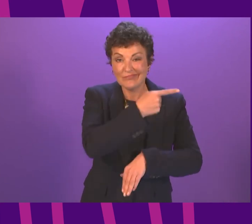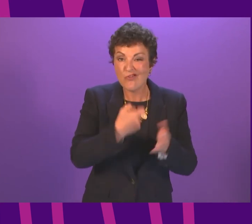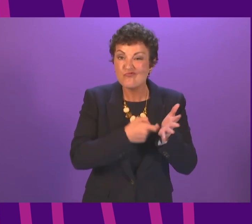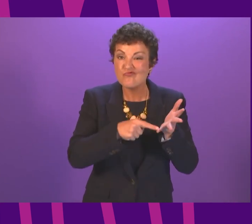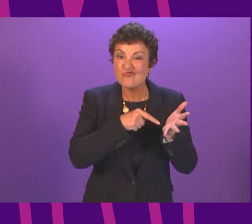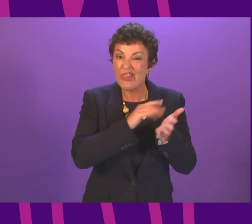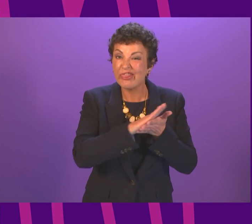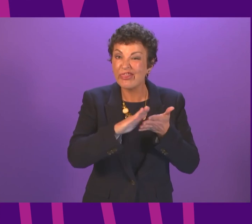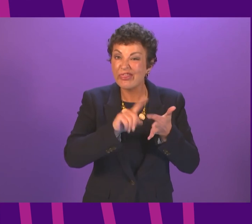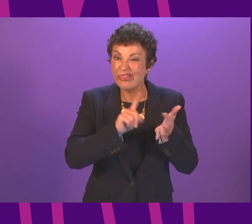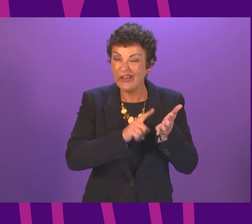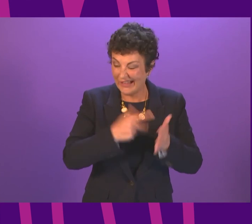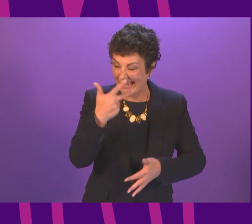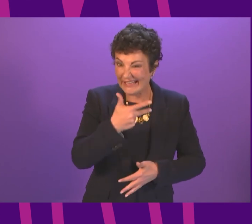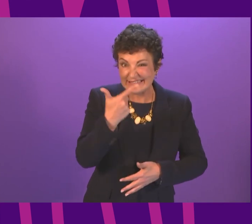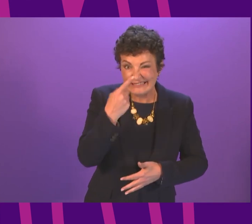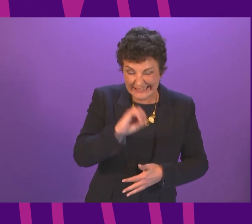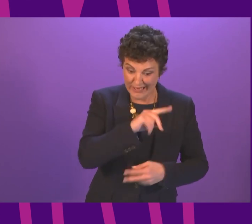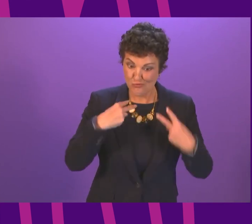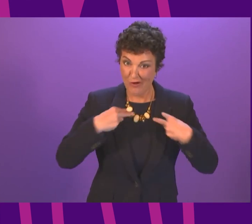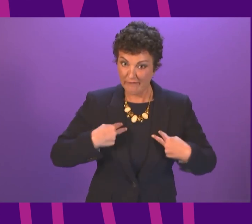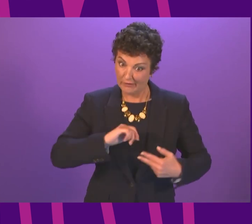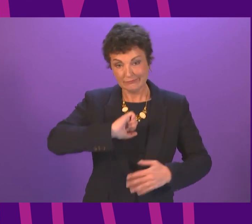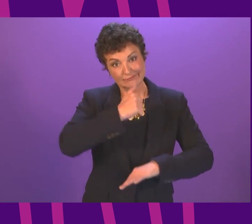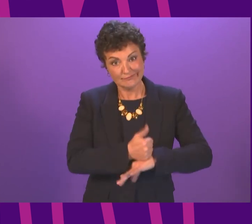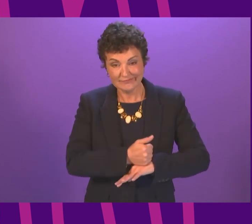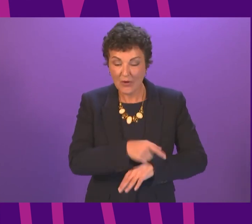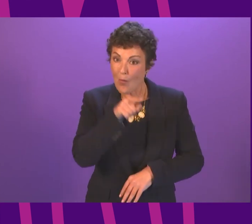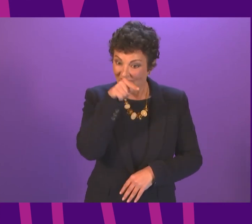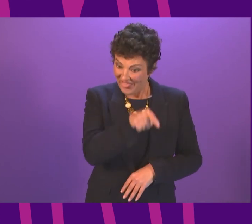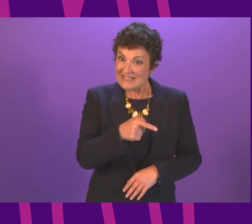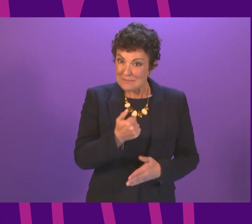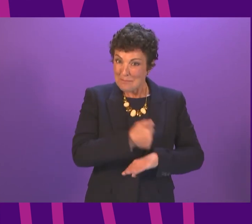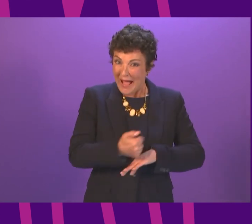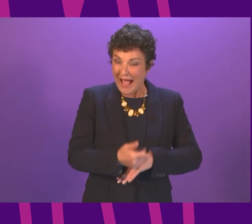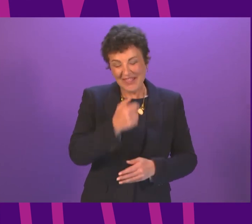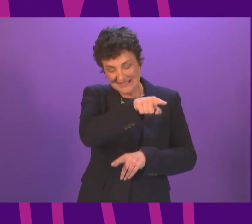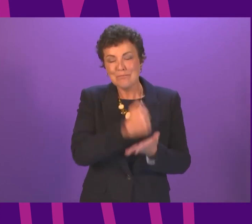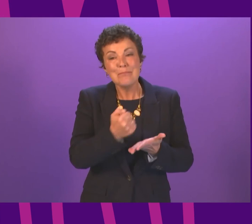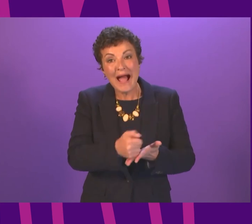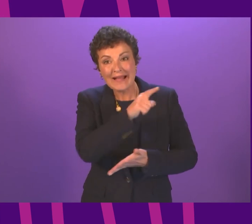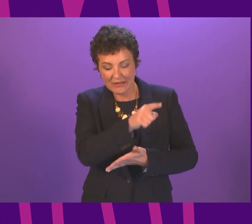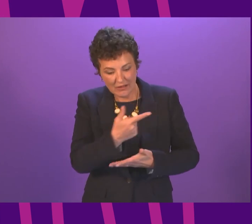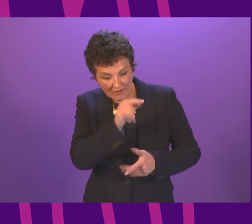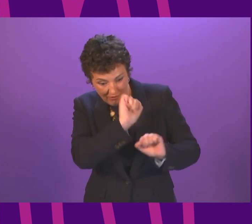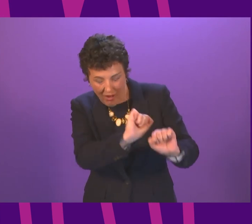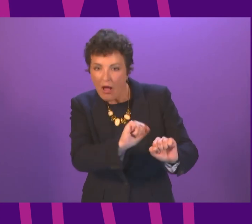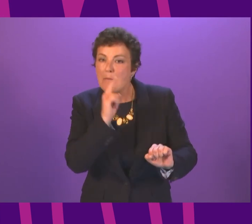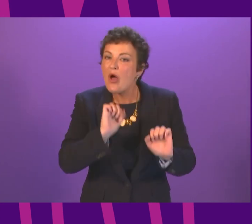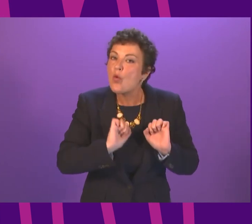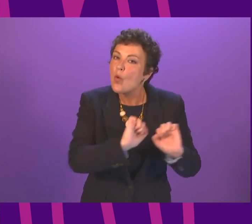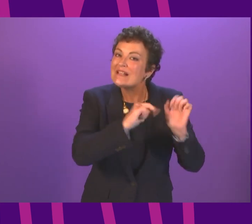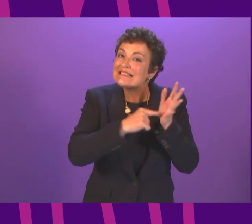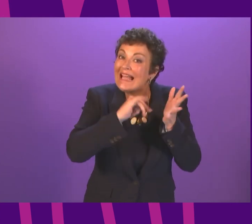Ruthel in Dumfreeshire in 1810. The very building that hosts the bank is today home to the Sabins Bank Museum. the owners of the